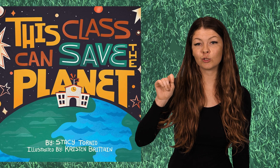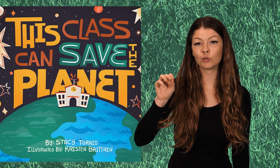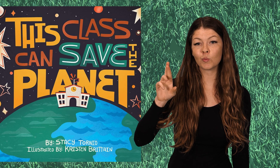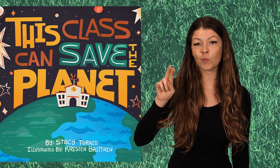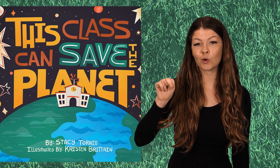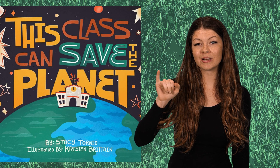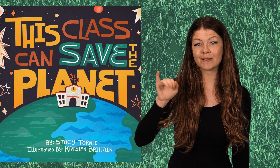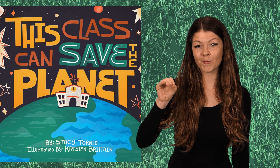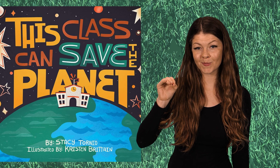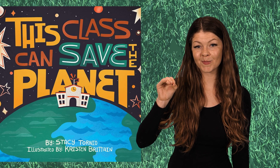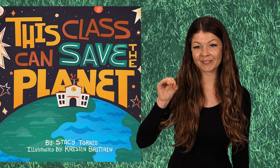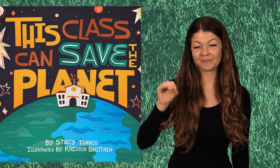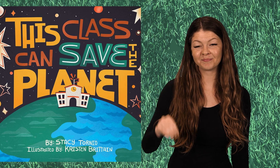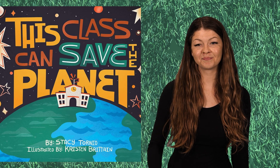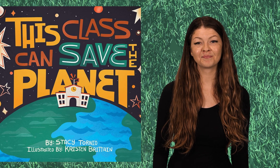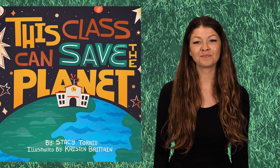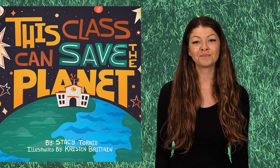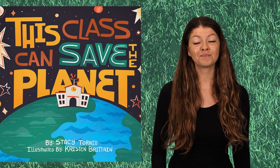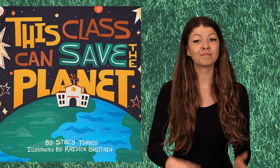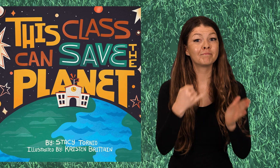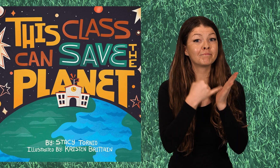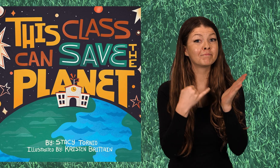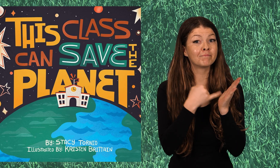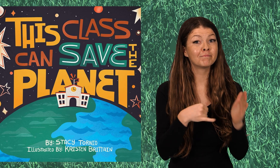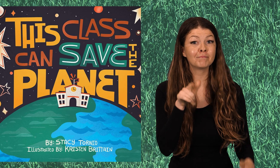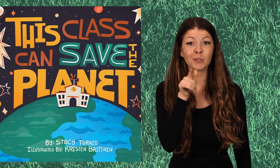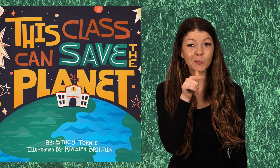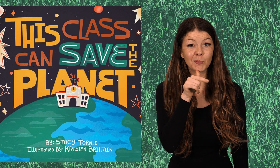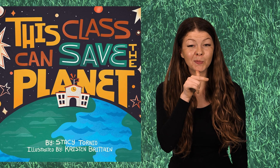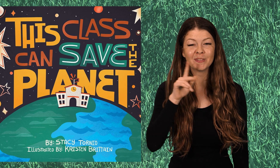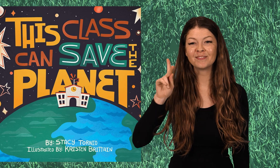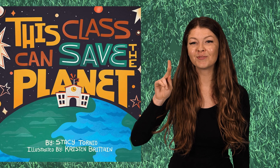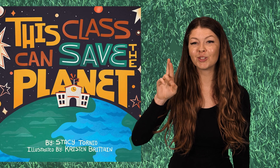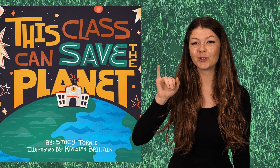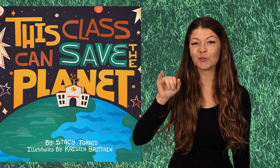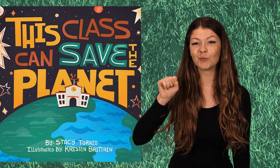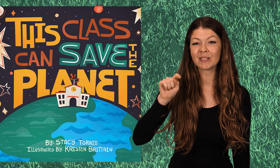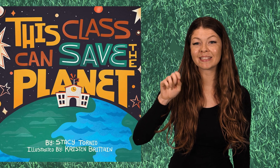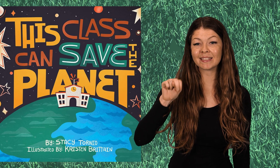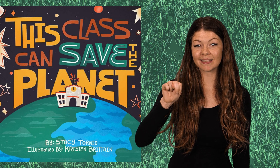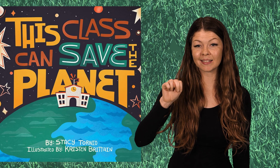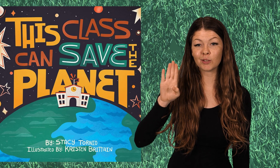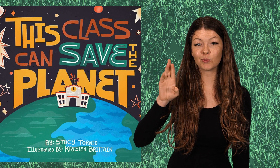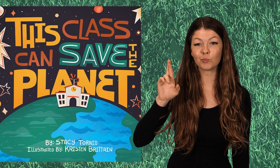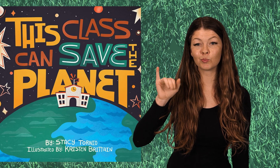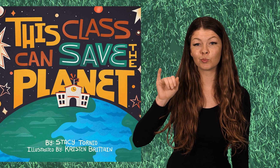and illustrated by Kristin Britton.